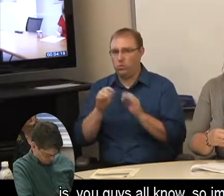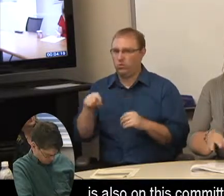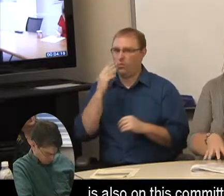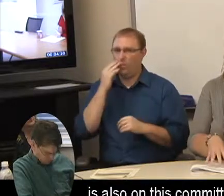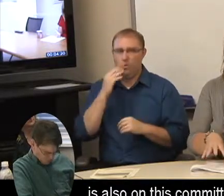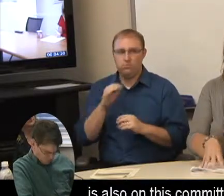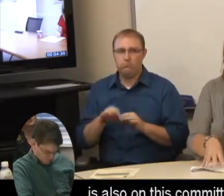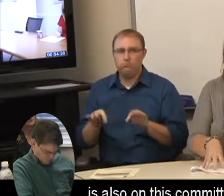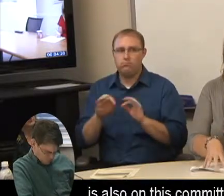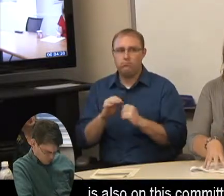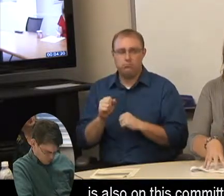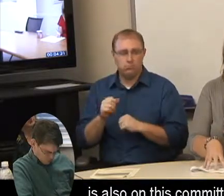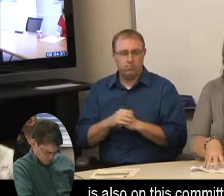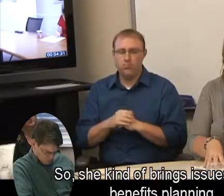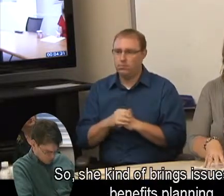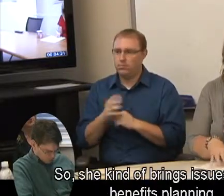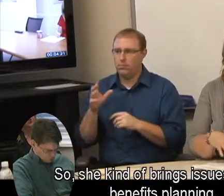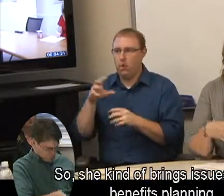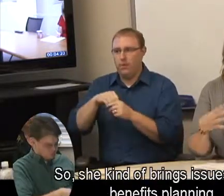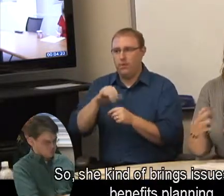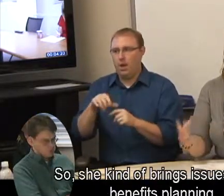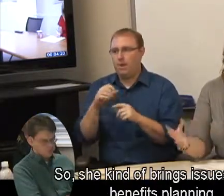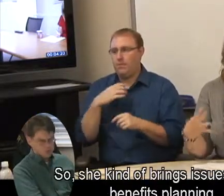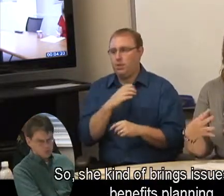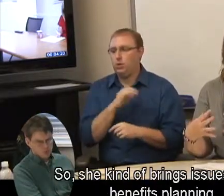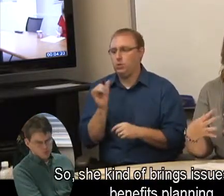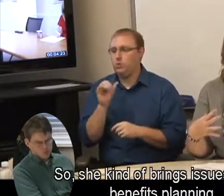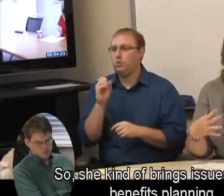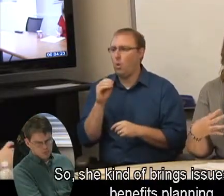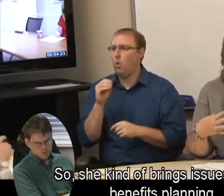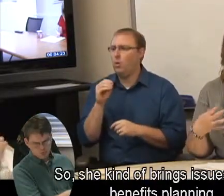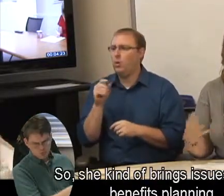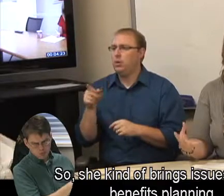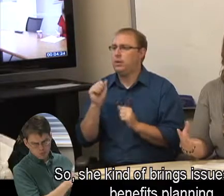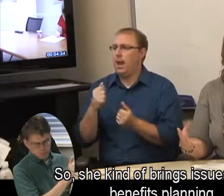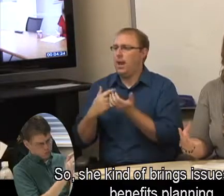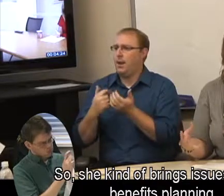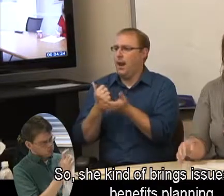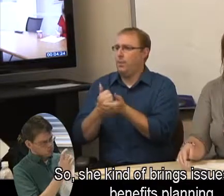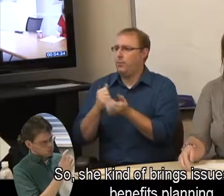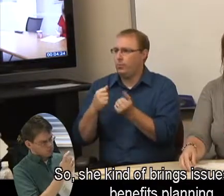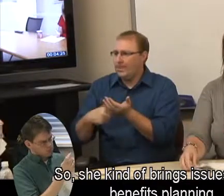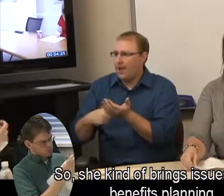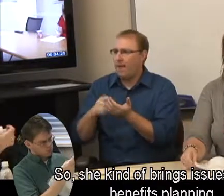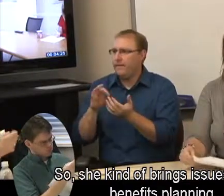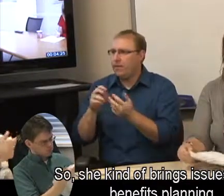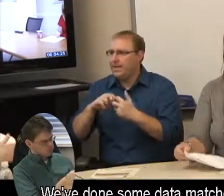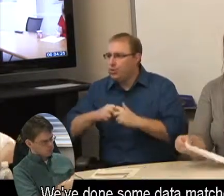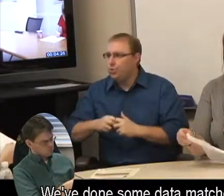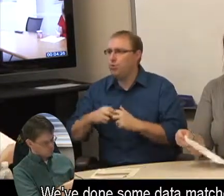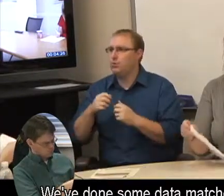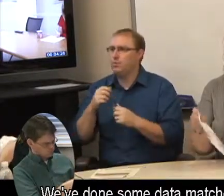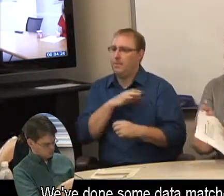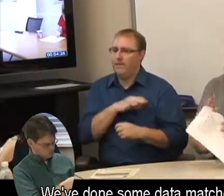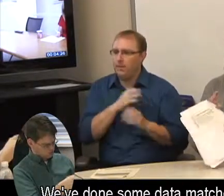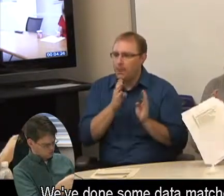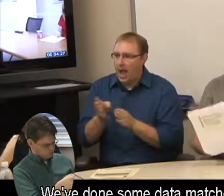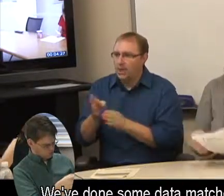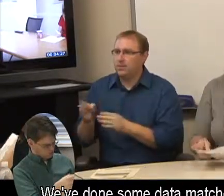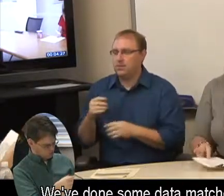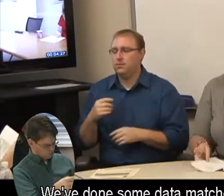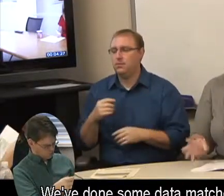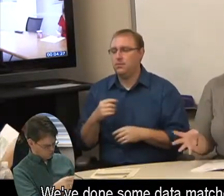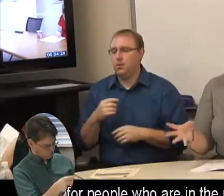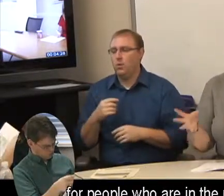is also on this committee. So she kind of brings issues around benefits planning. We've done some data matches with